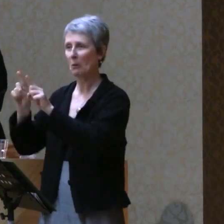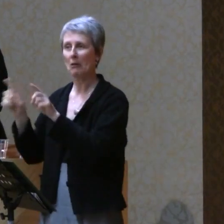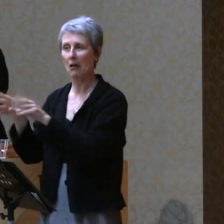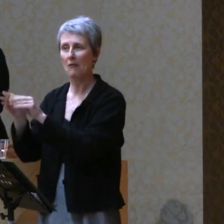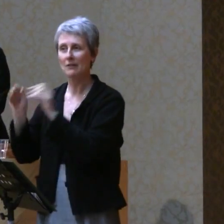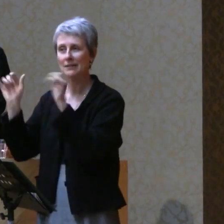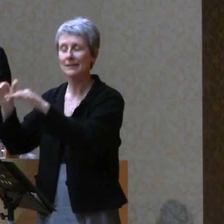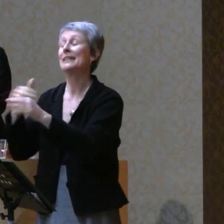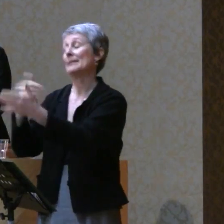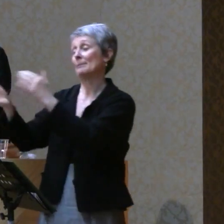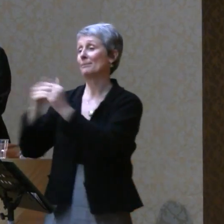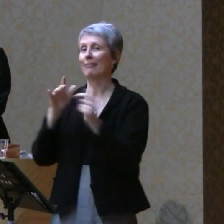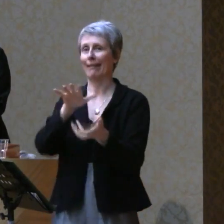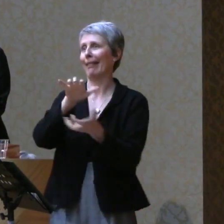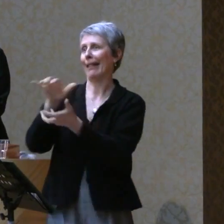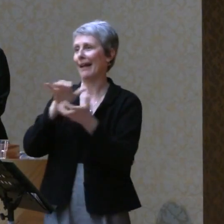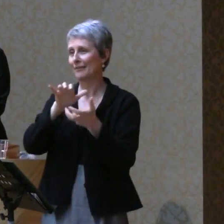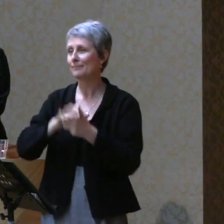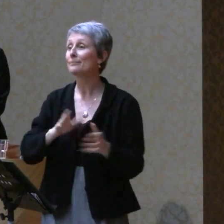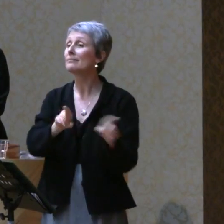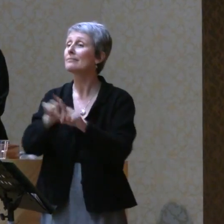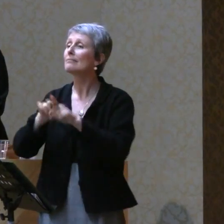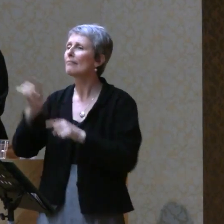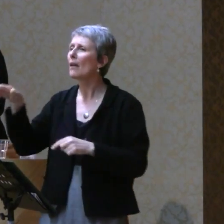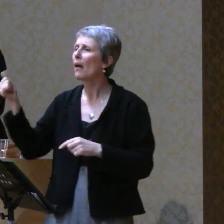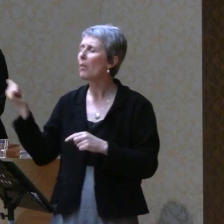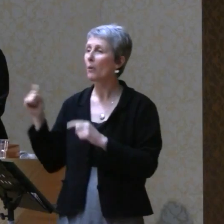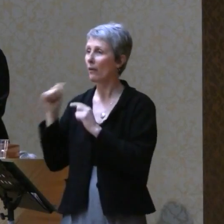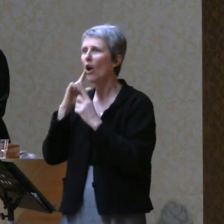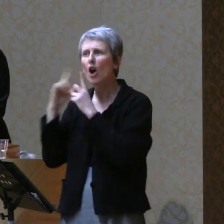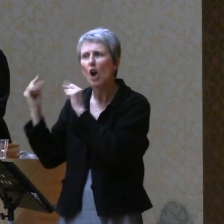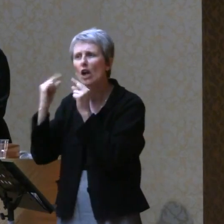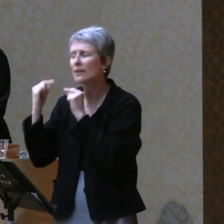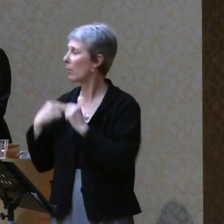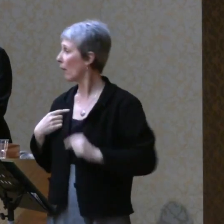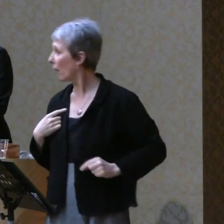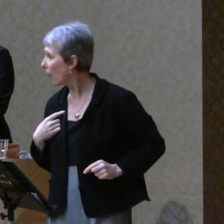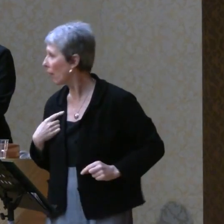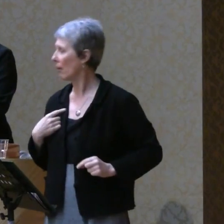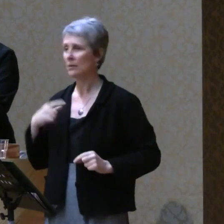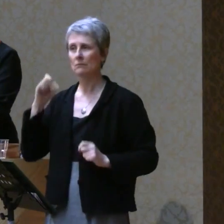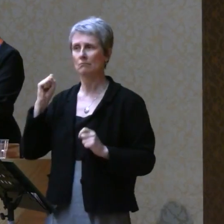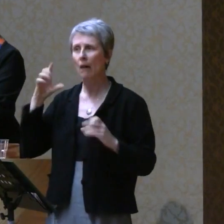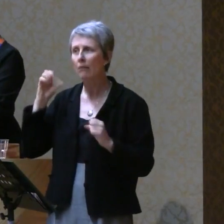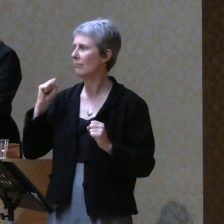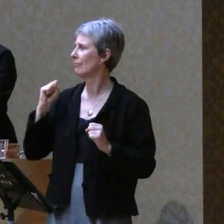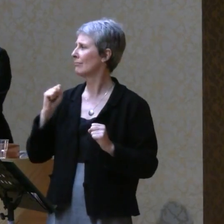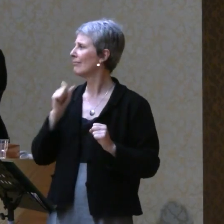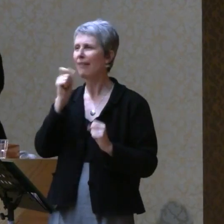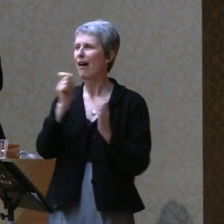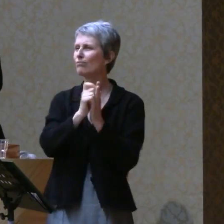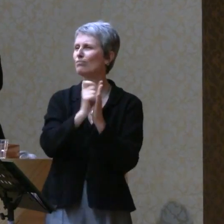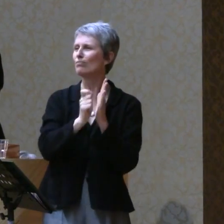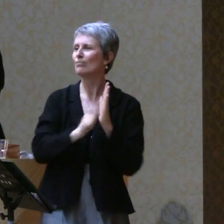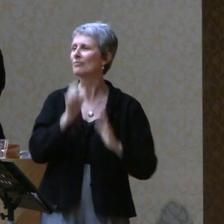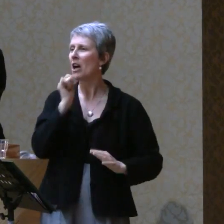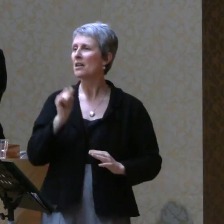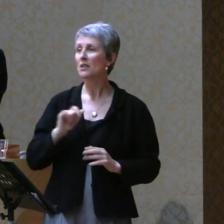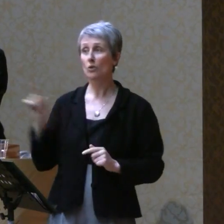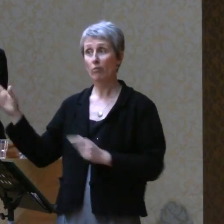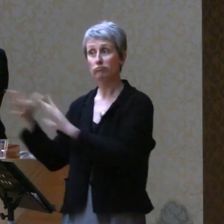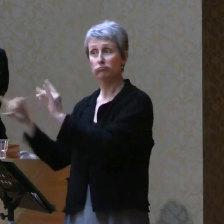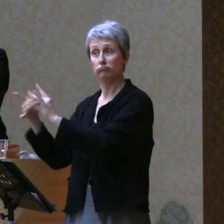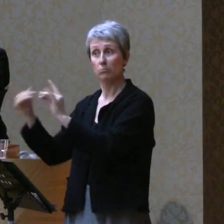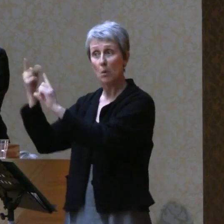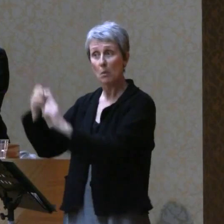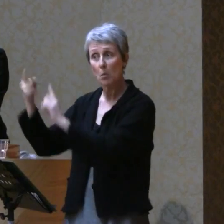There was also gossip about other planners, which shocked me, but I didn't write that down. So I'm madly scribbling